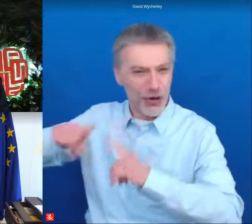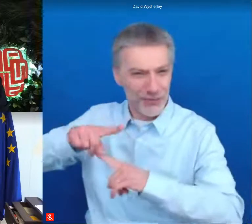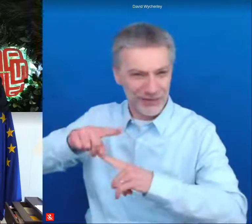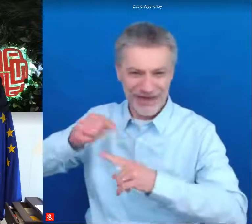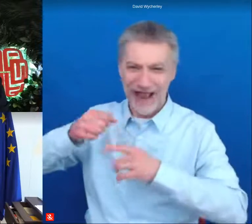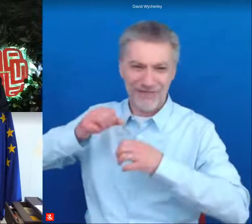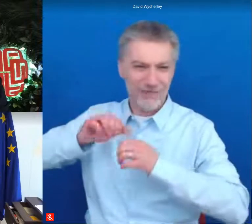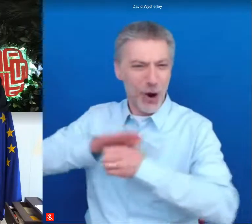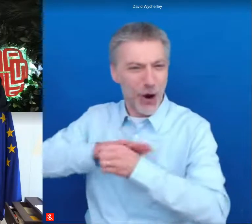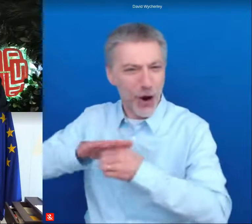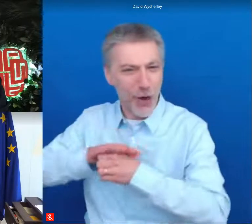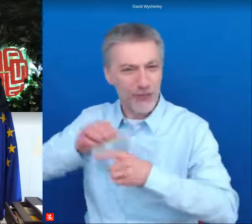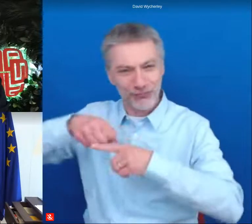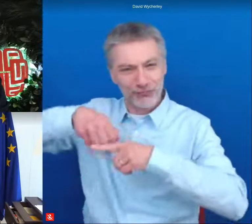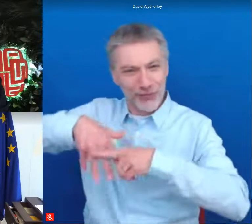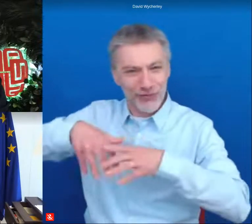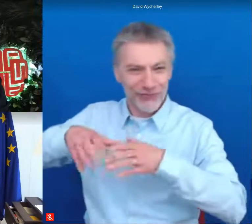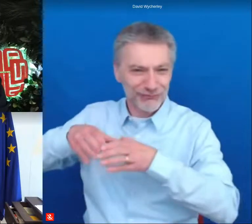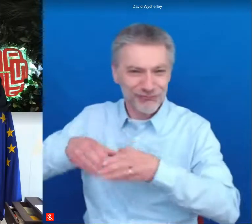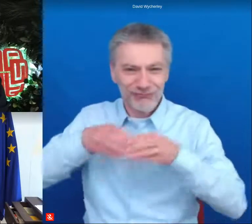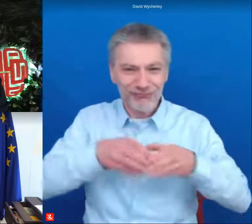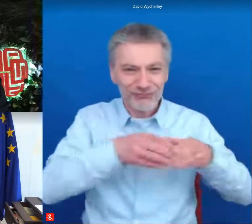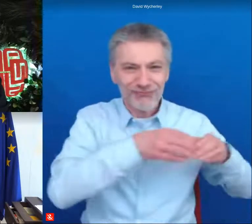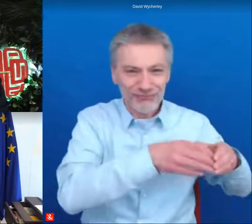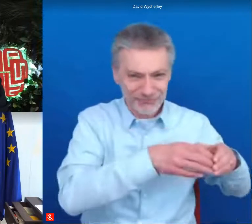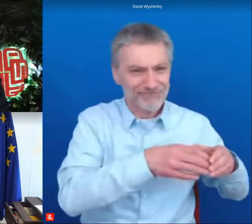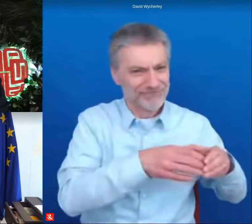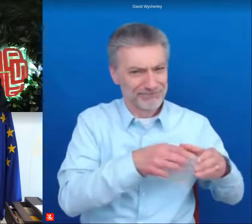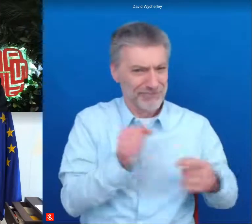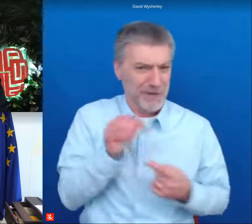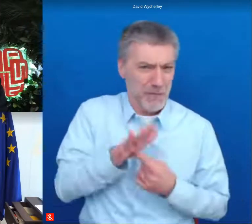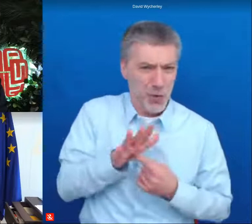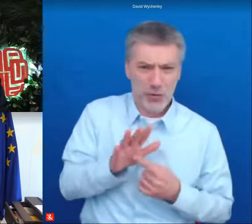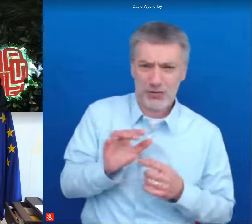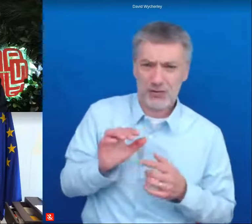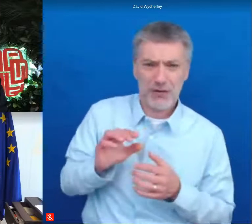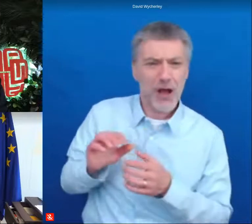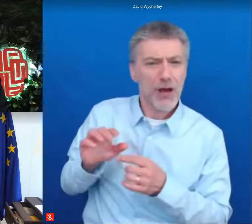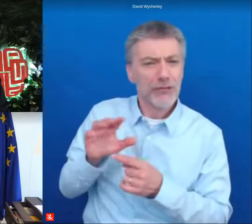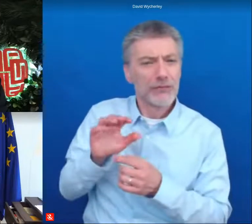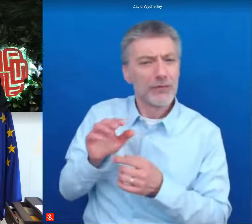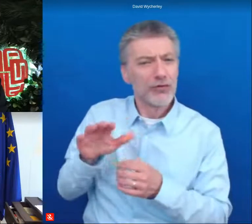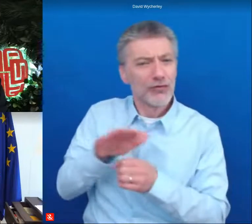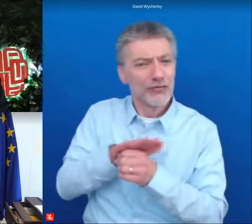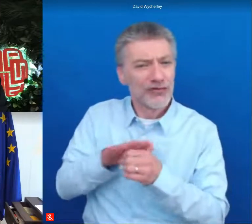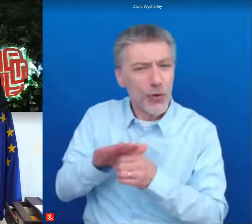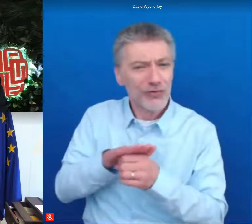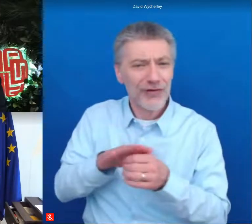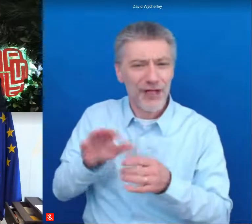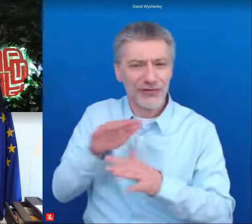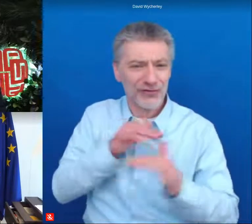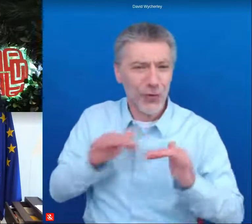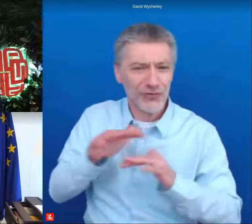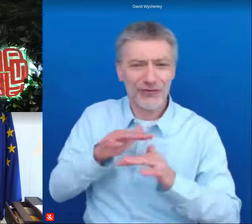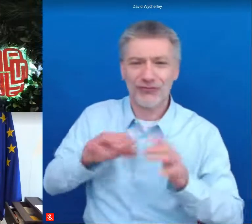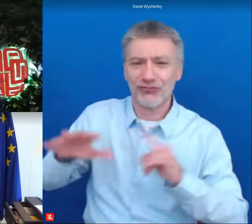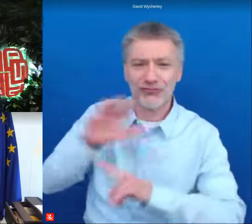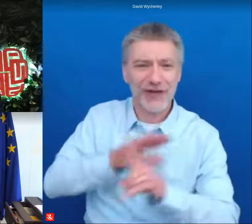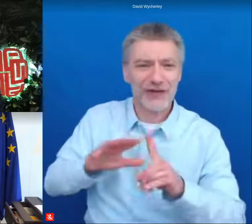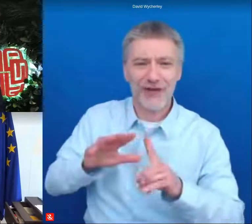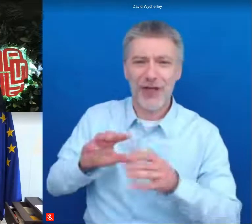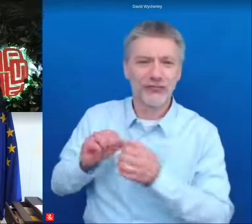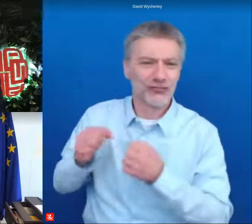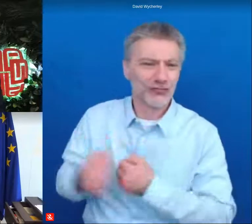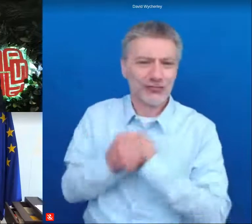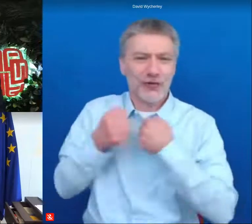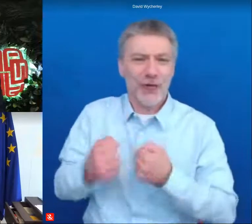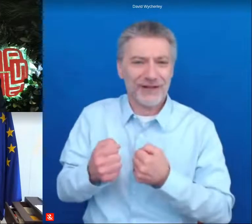local roots so social and regional solidarity is not just a moral imperative or a political